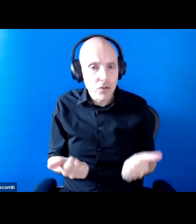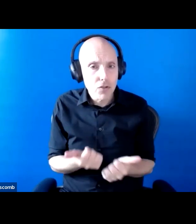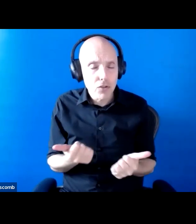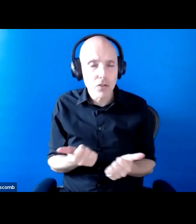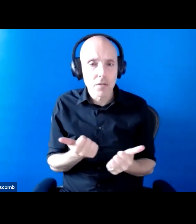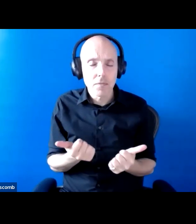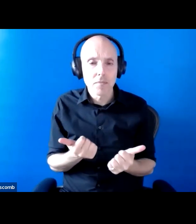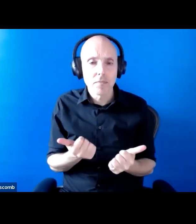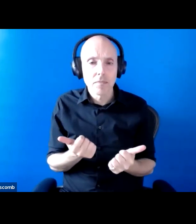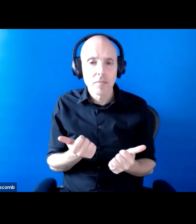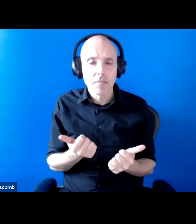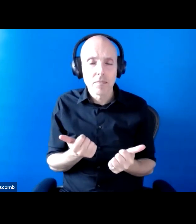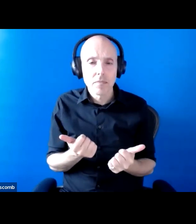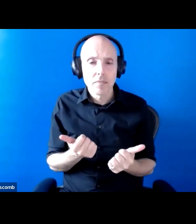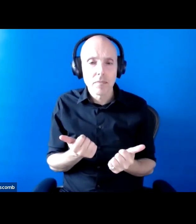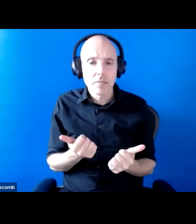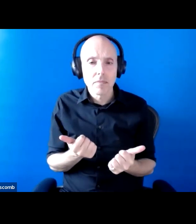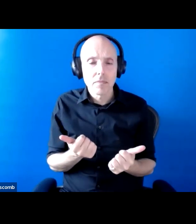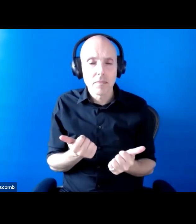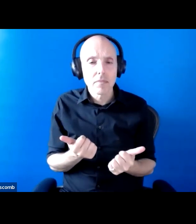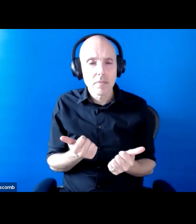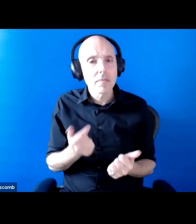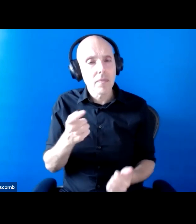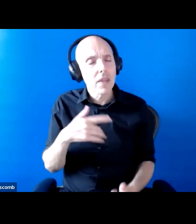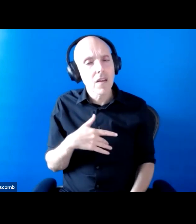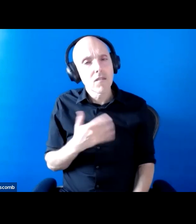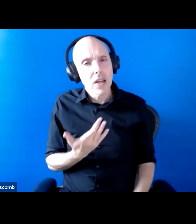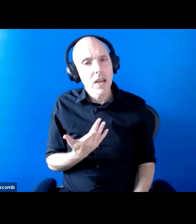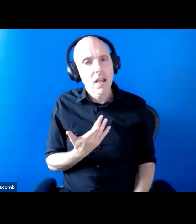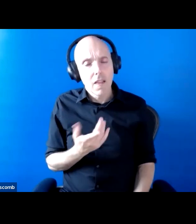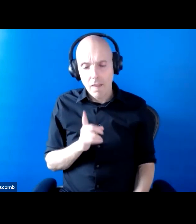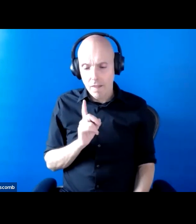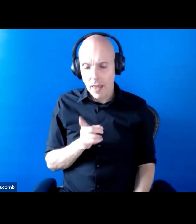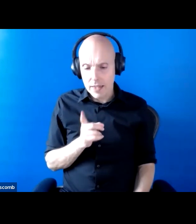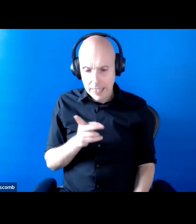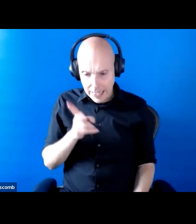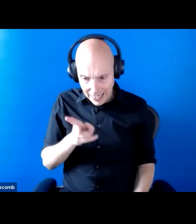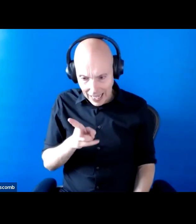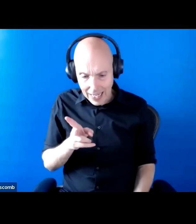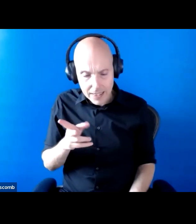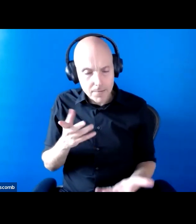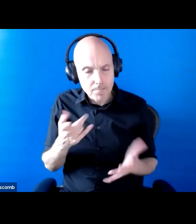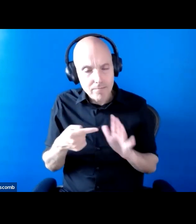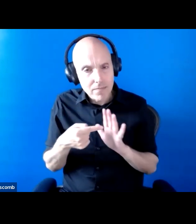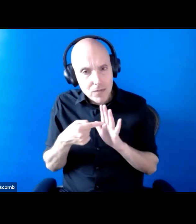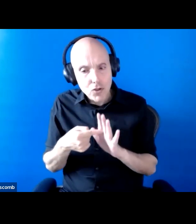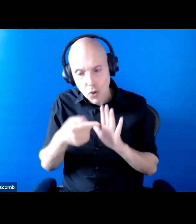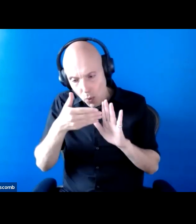it felt like that set the tone. That was followed very quickly by